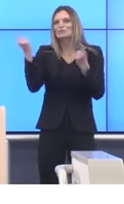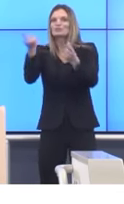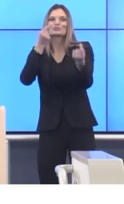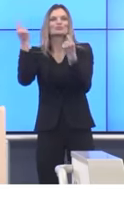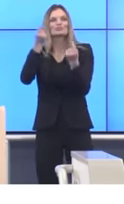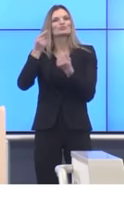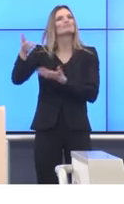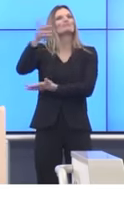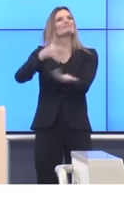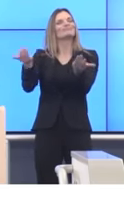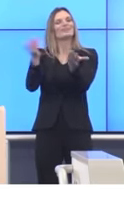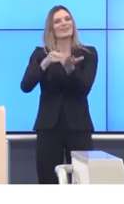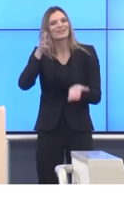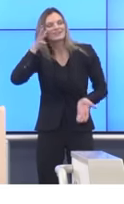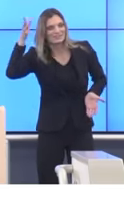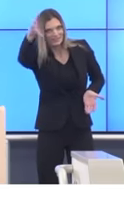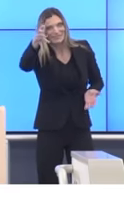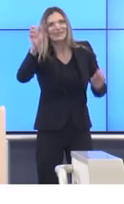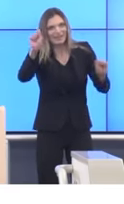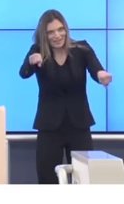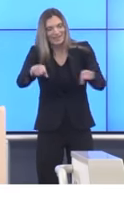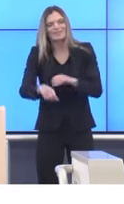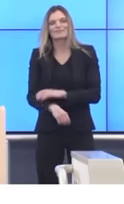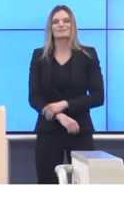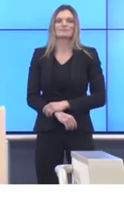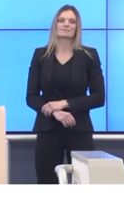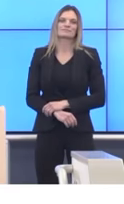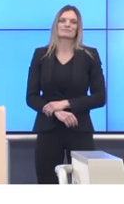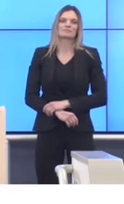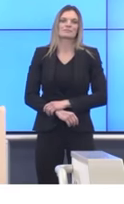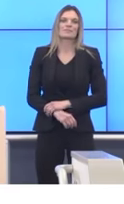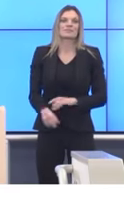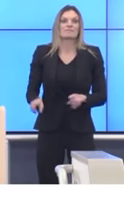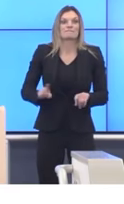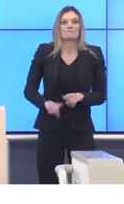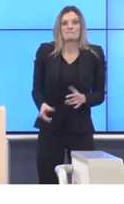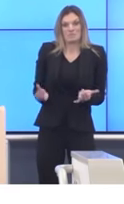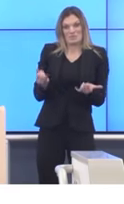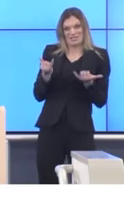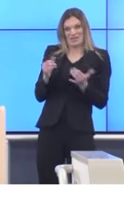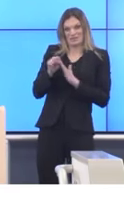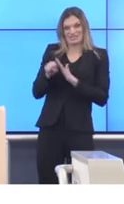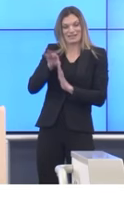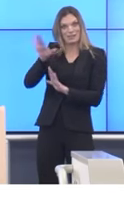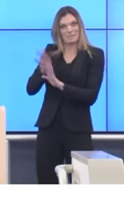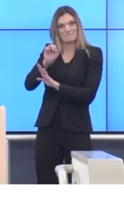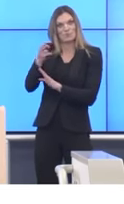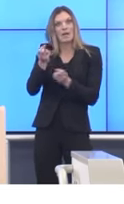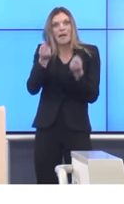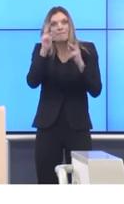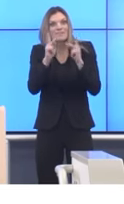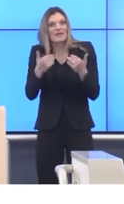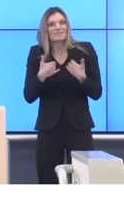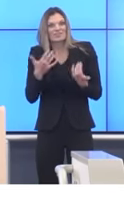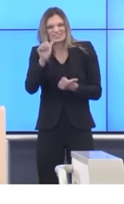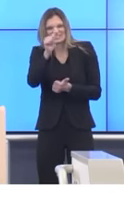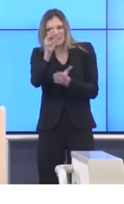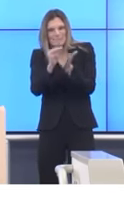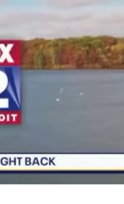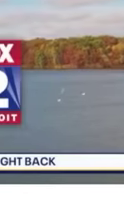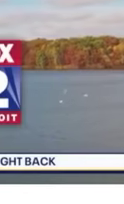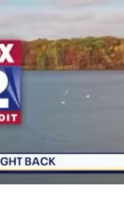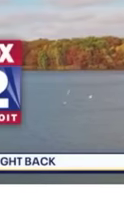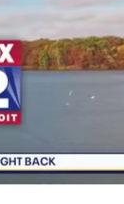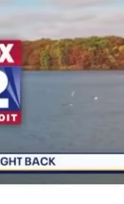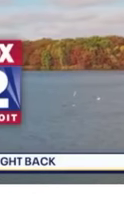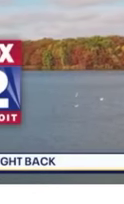But the fact of the matter is, with a state of 10 million people, it is on every one of us to do our part. And if